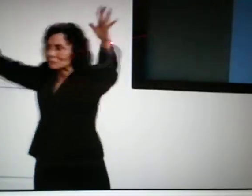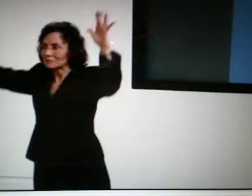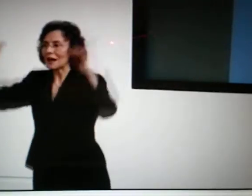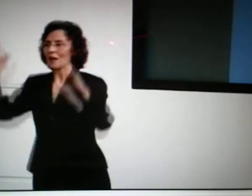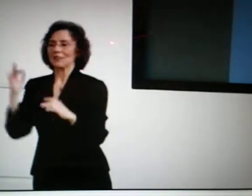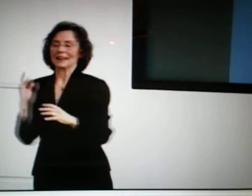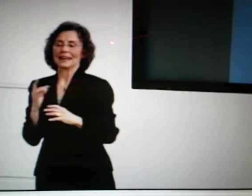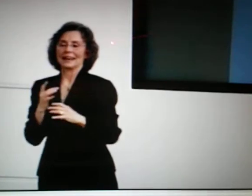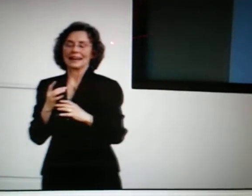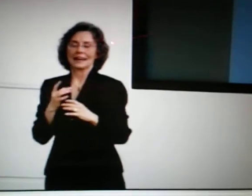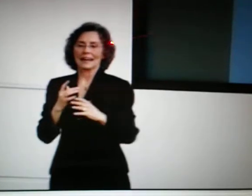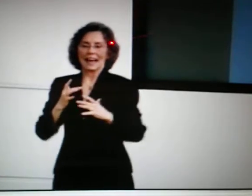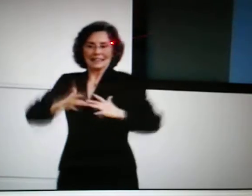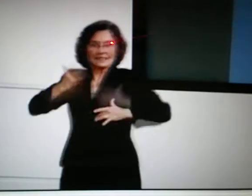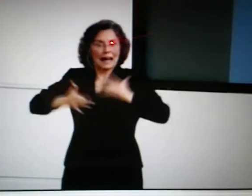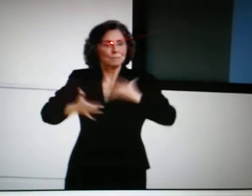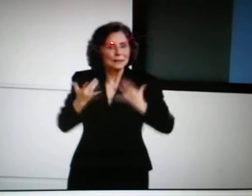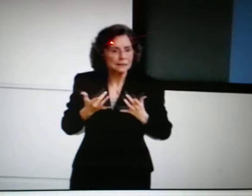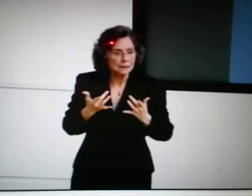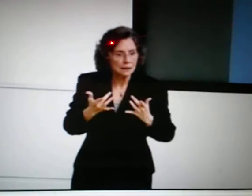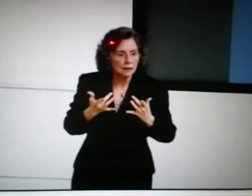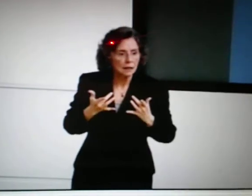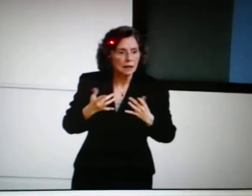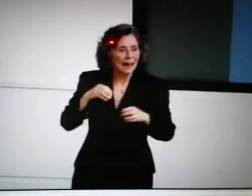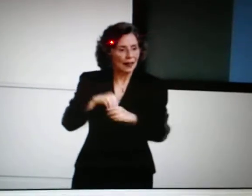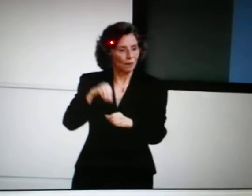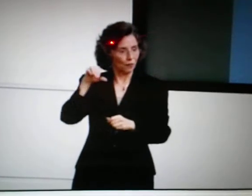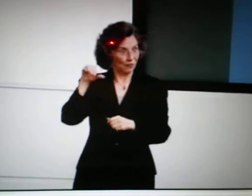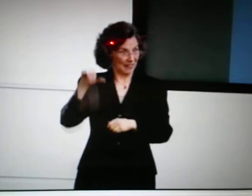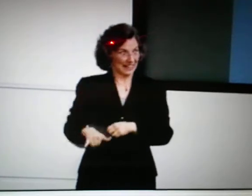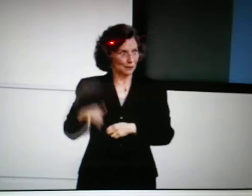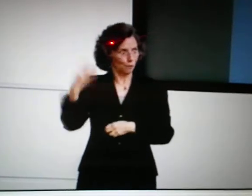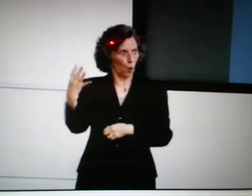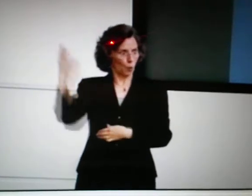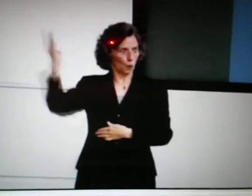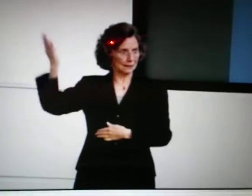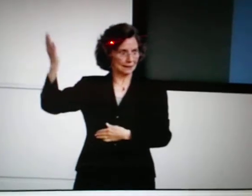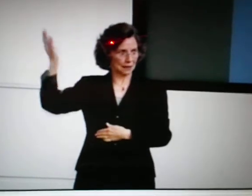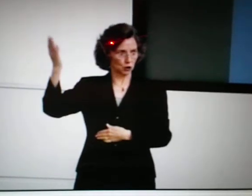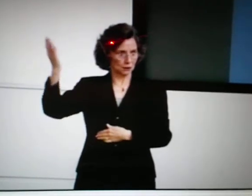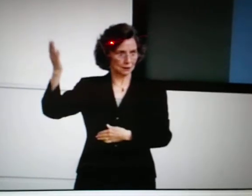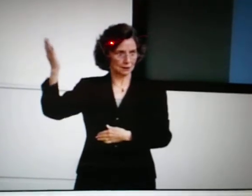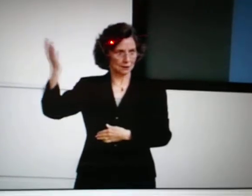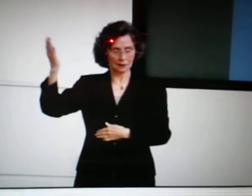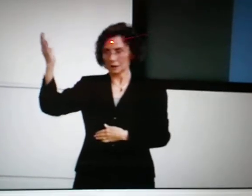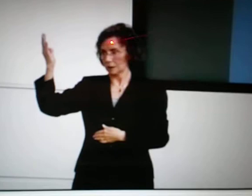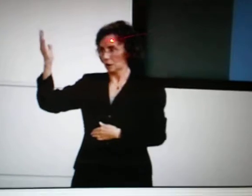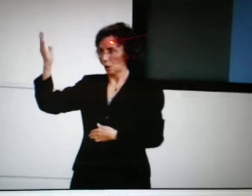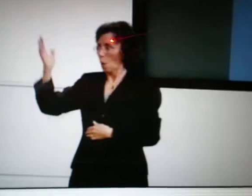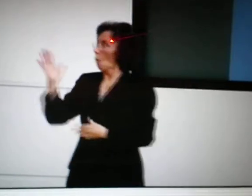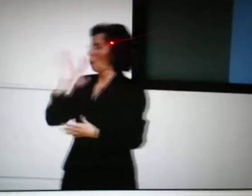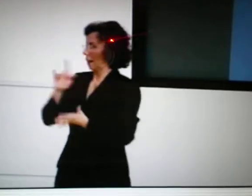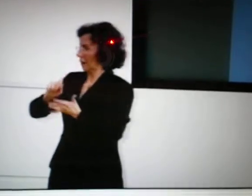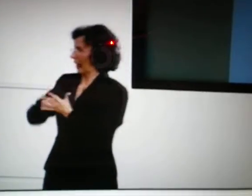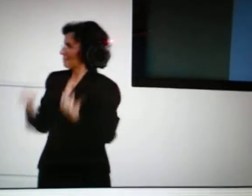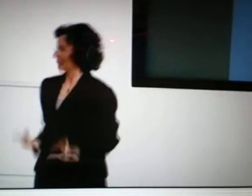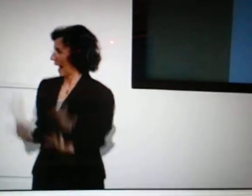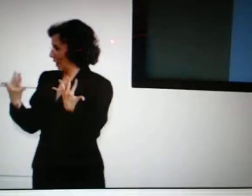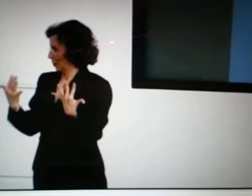to be here. The mind power and the brilliance and the excitement in these four presenters that we've brought here